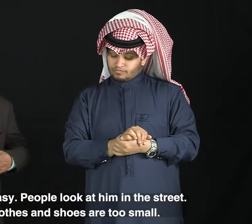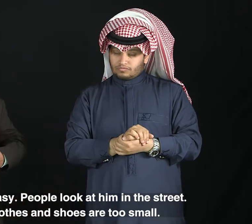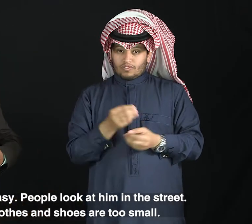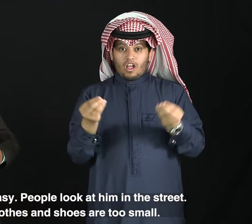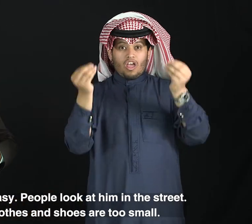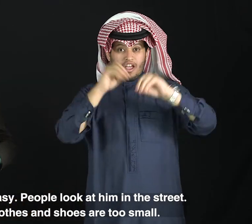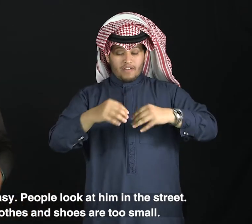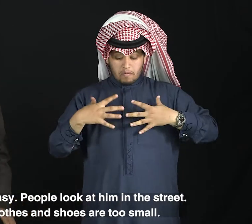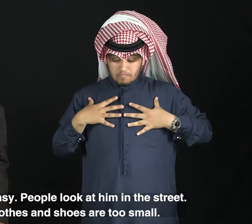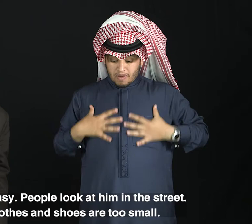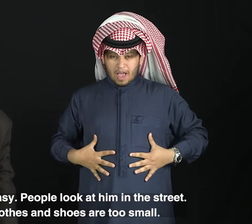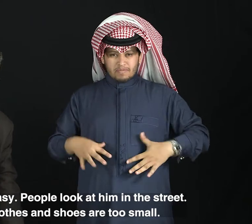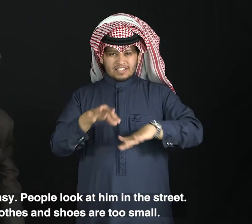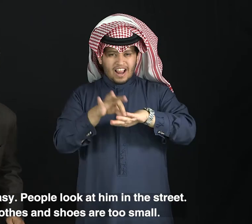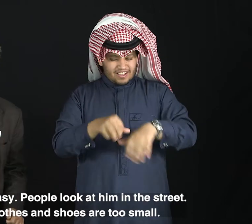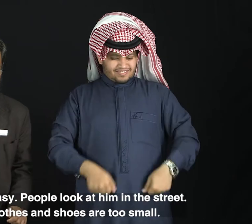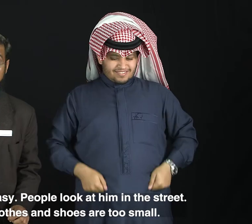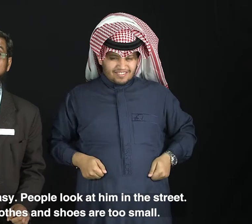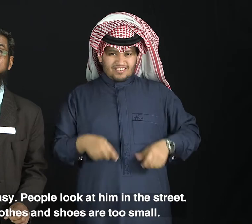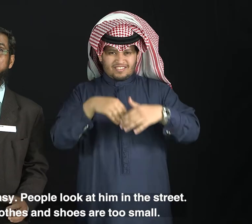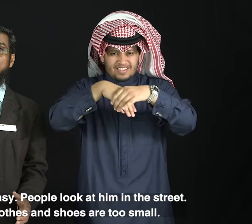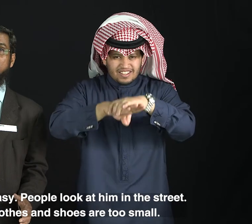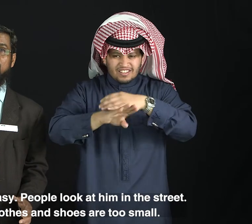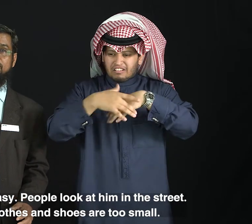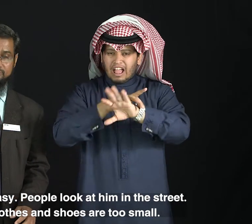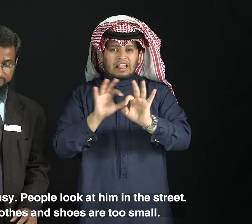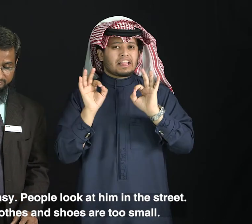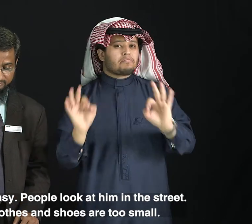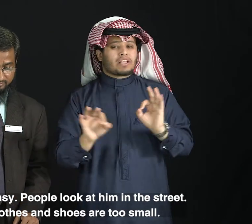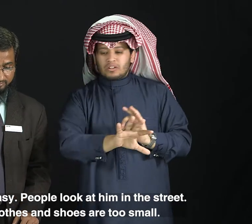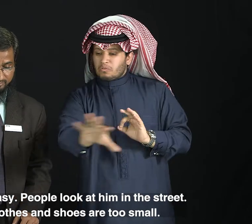Normal clothes and shoes are too small.